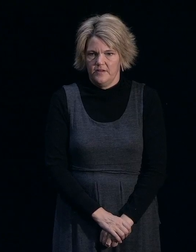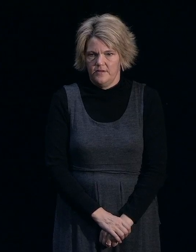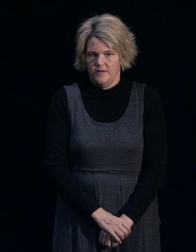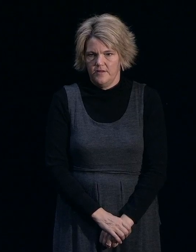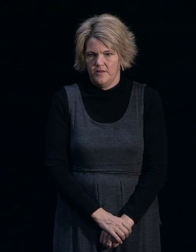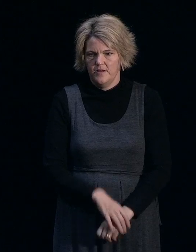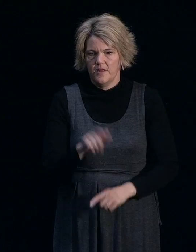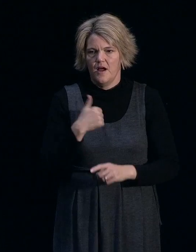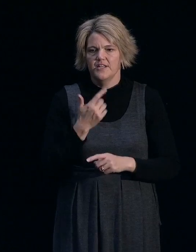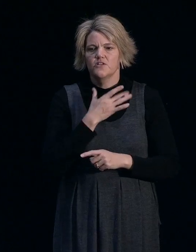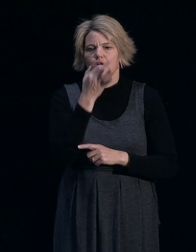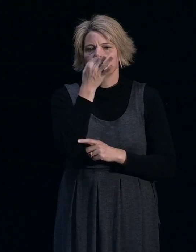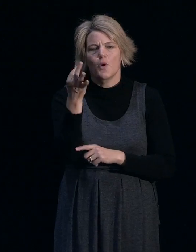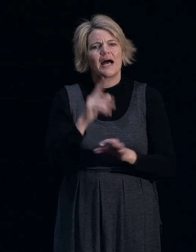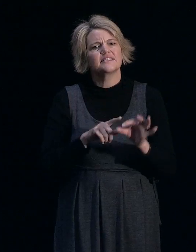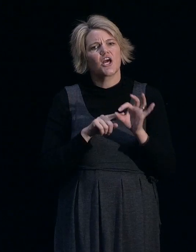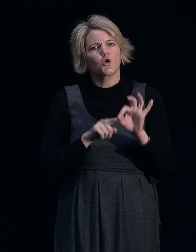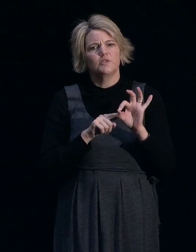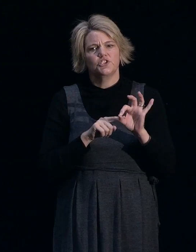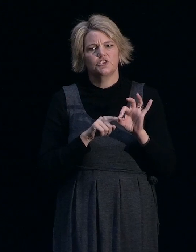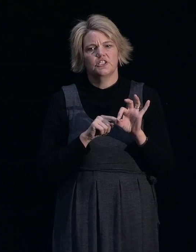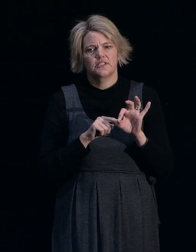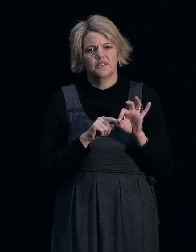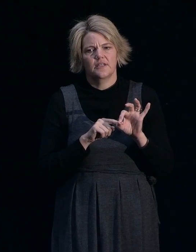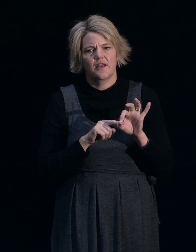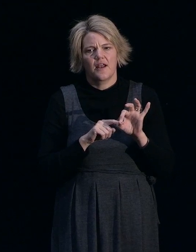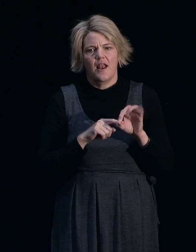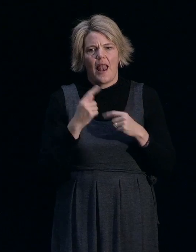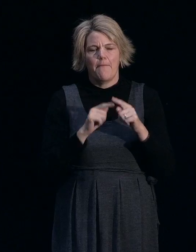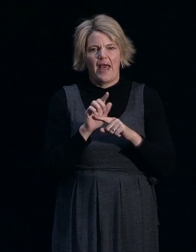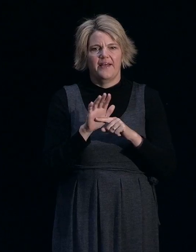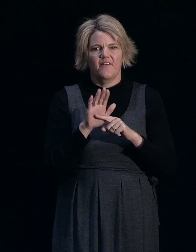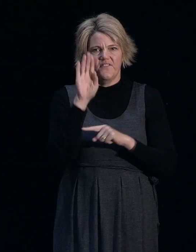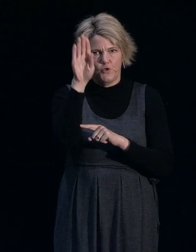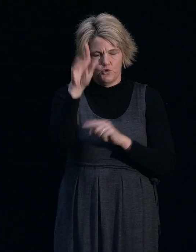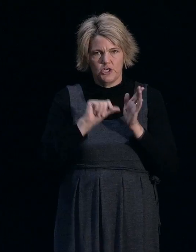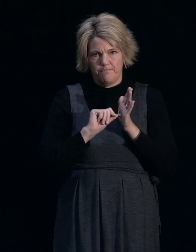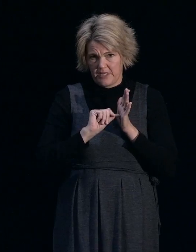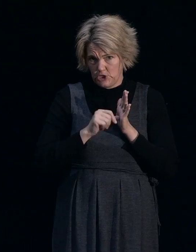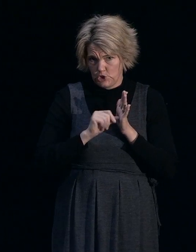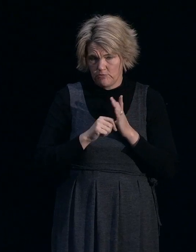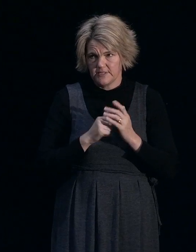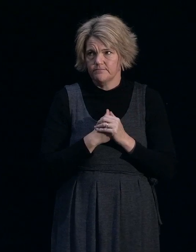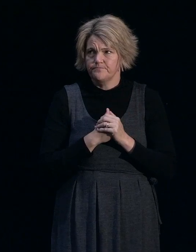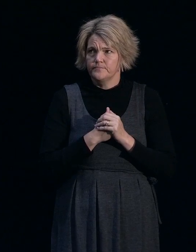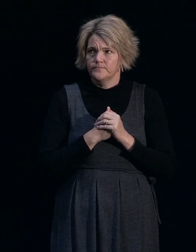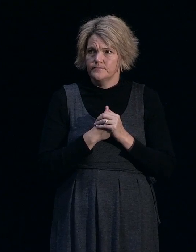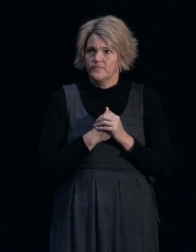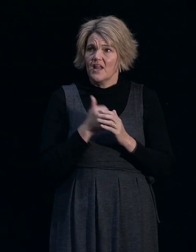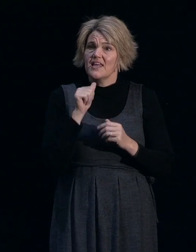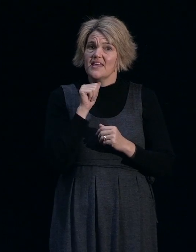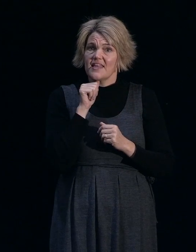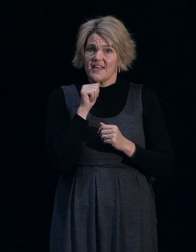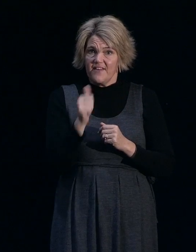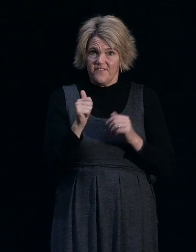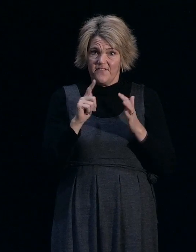I just wanted to ask a question about the future insurance. If, if you have repairs